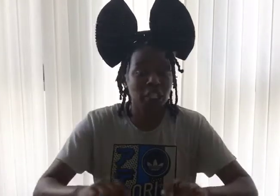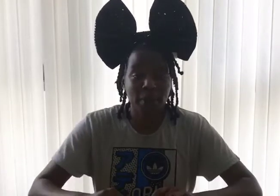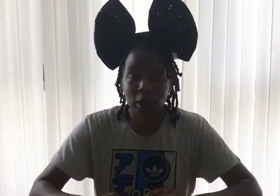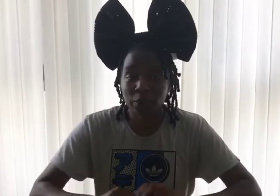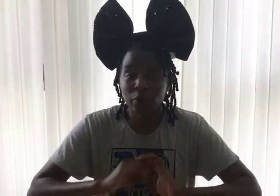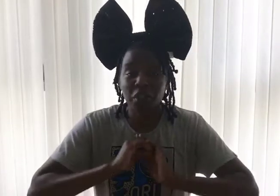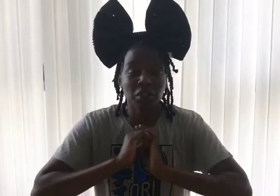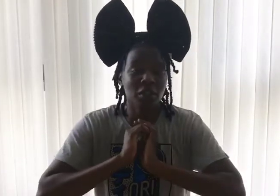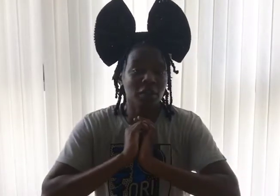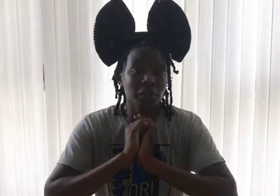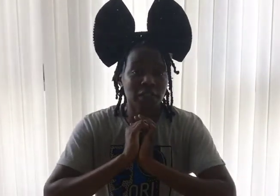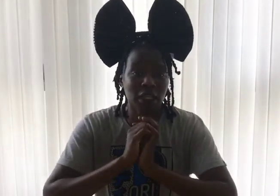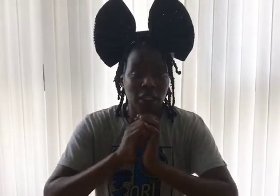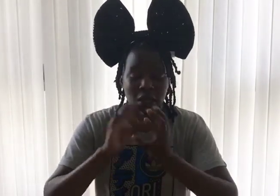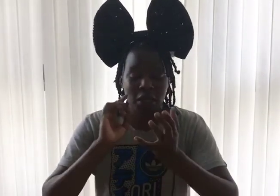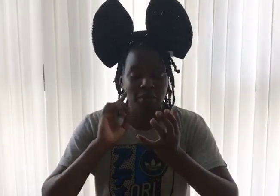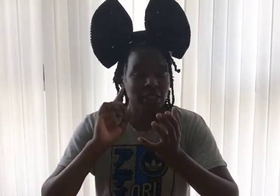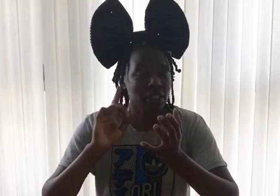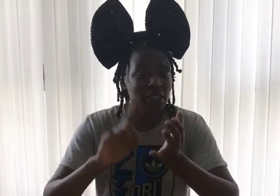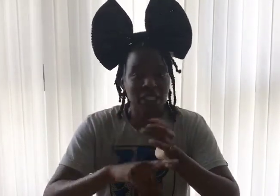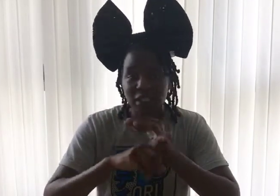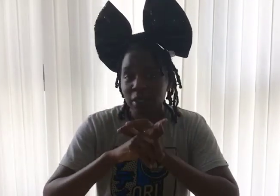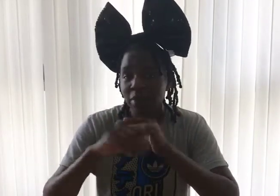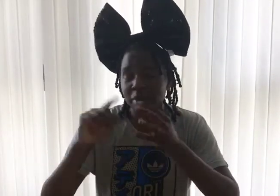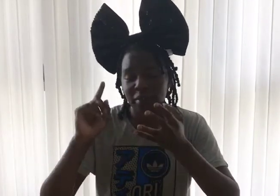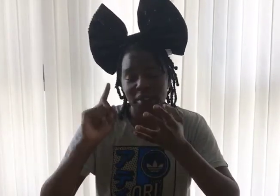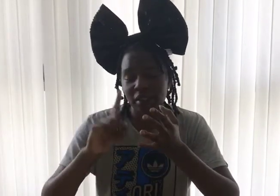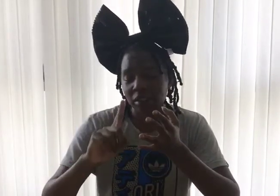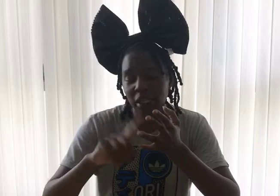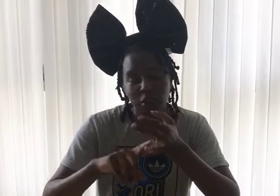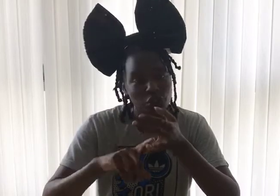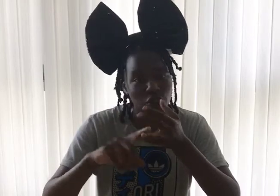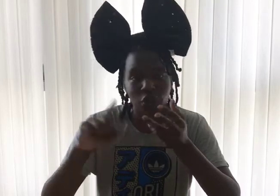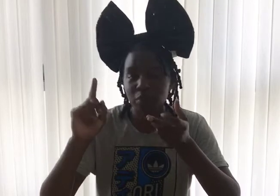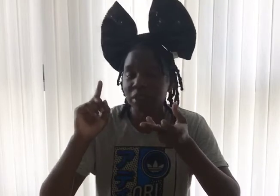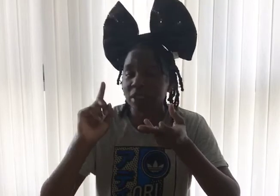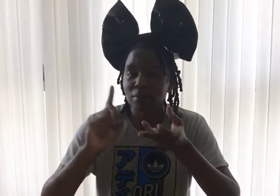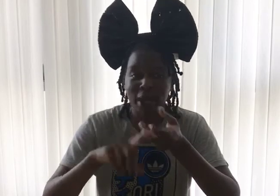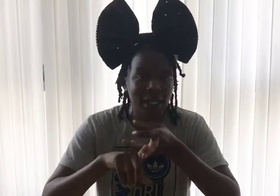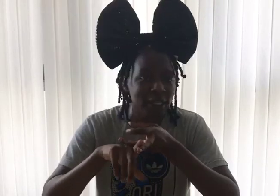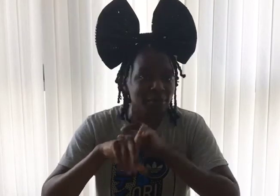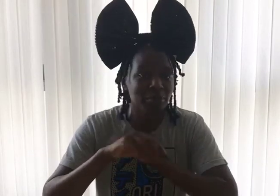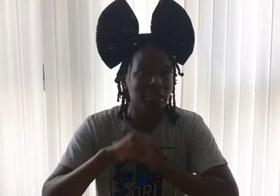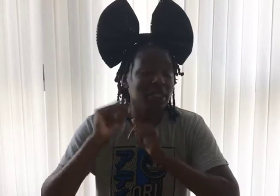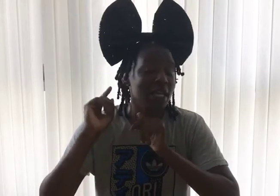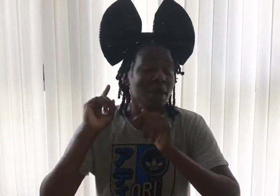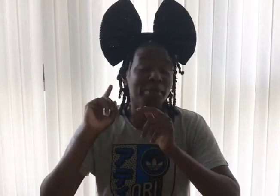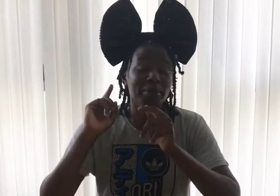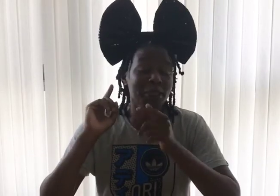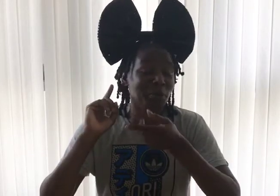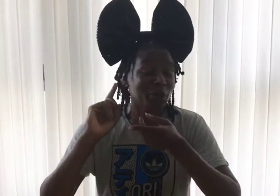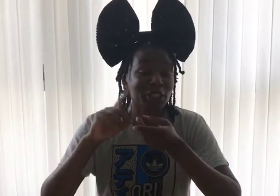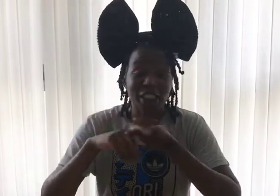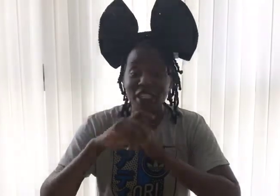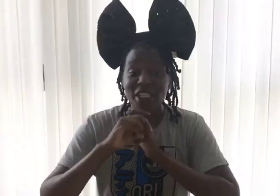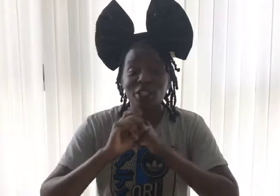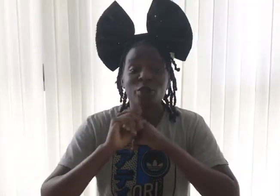Keep it up. We are loving seeing it. Mr. Needham, Miss Kingshot, Mrs. Mallet, Mrs. Moscardini. They are